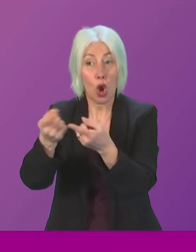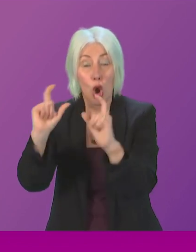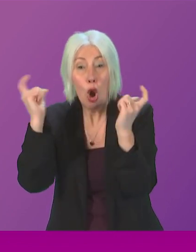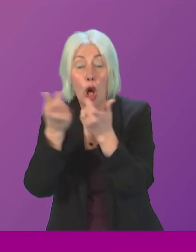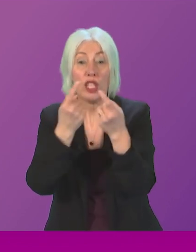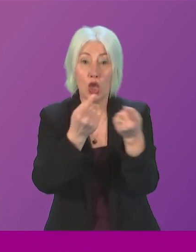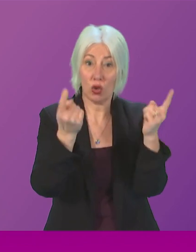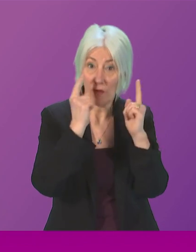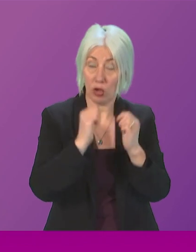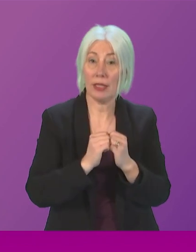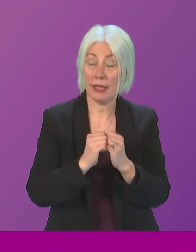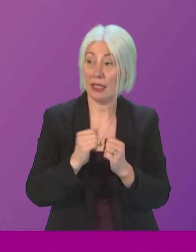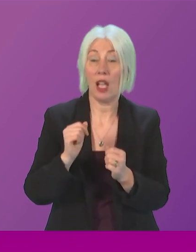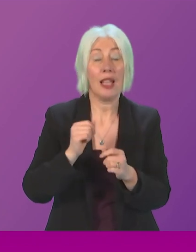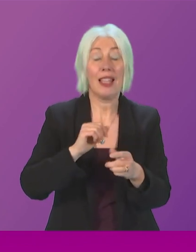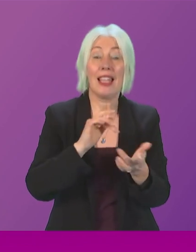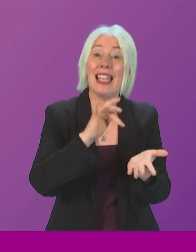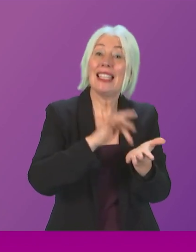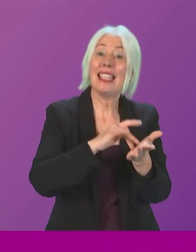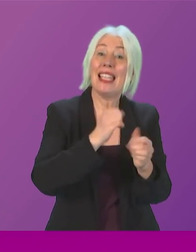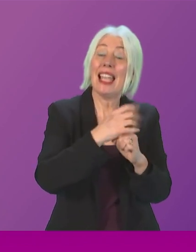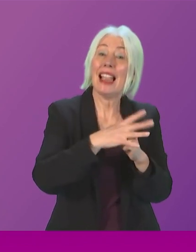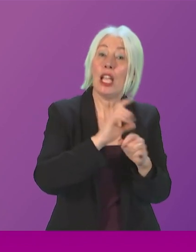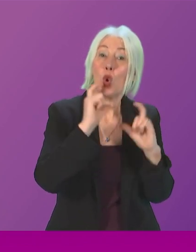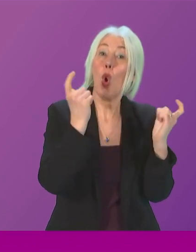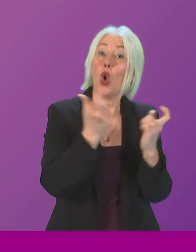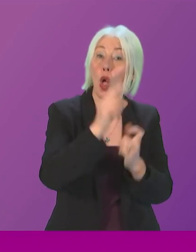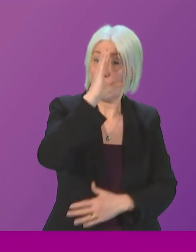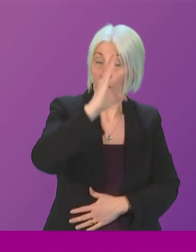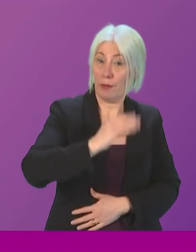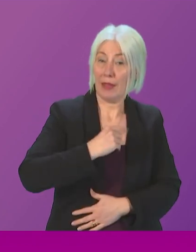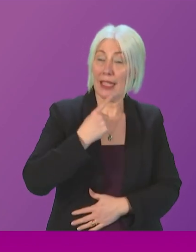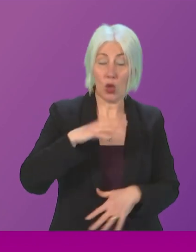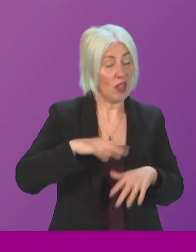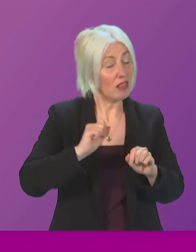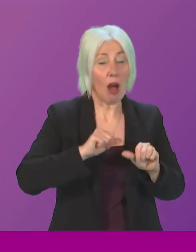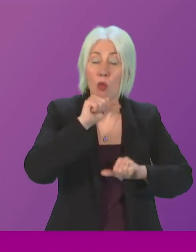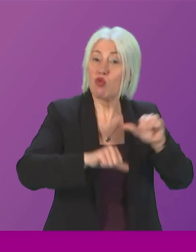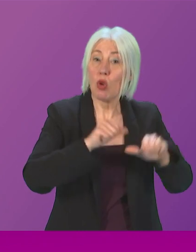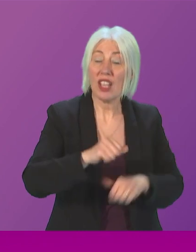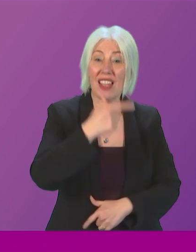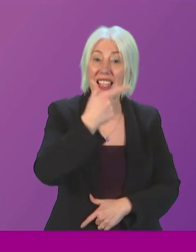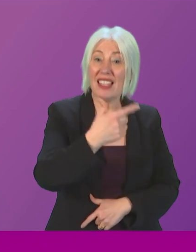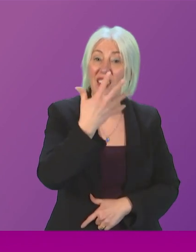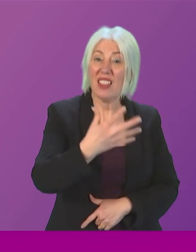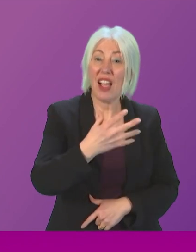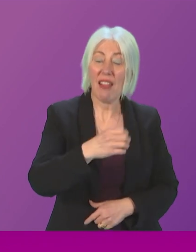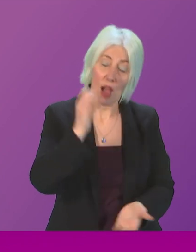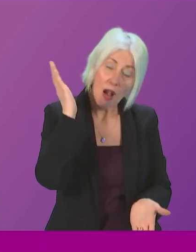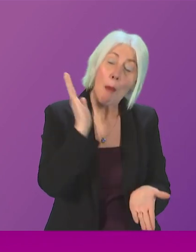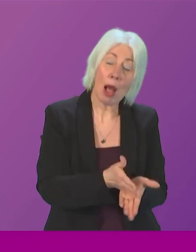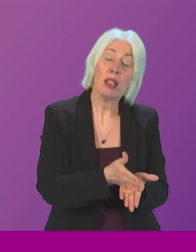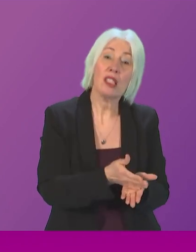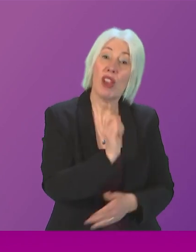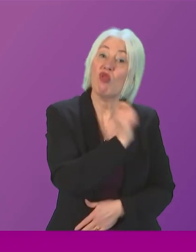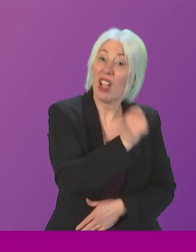received a letter from the City of Glasgow College stating that their intention to begin a process of 75 compulsory redundancies